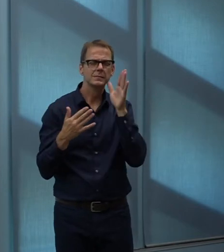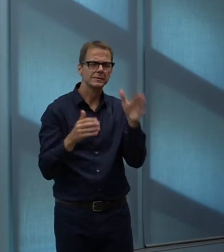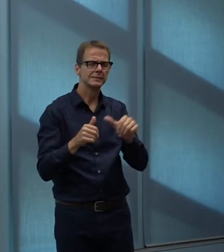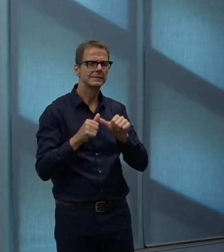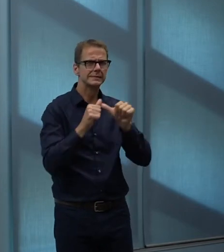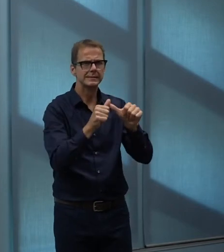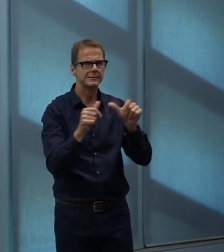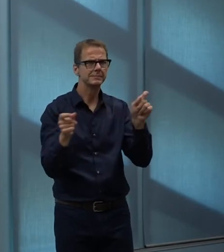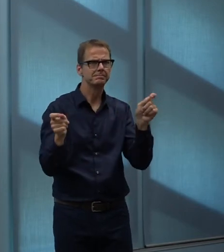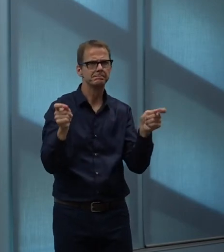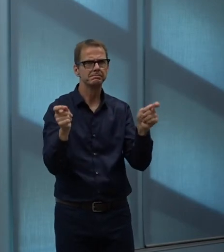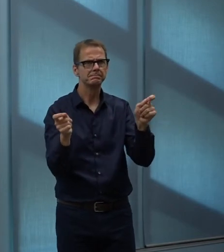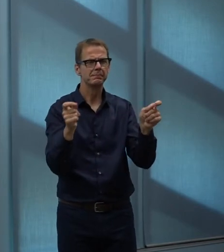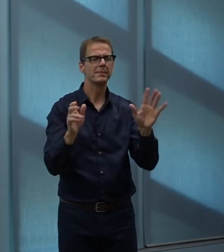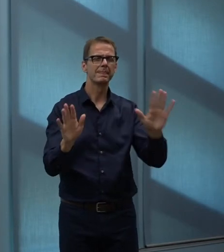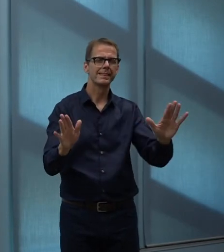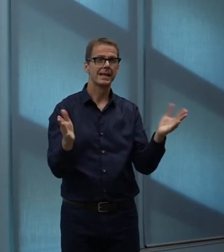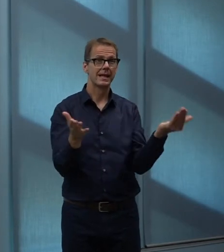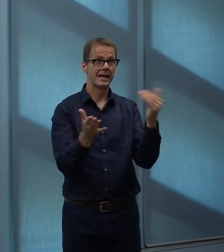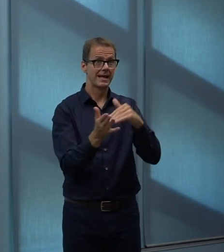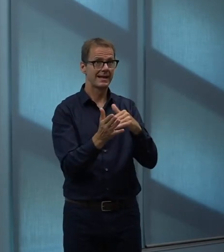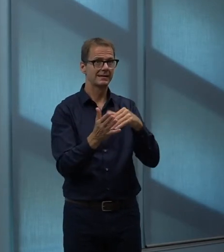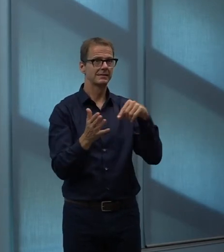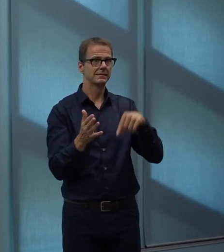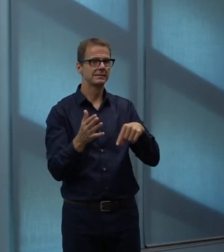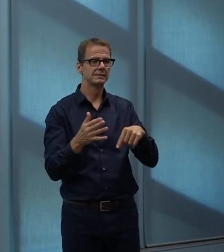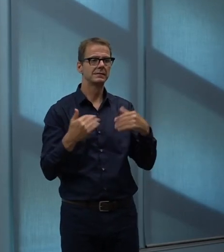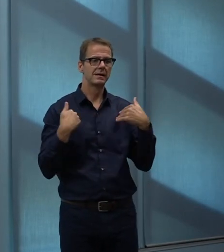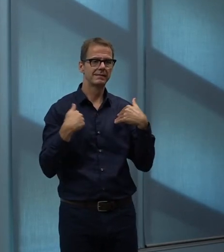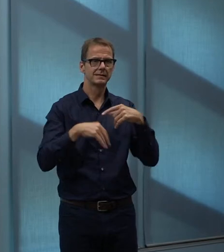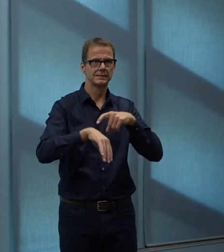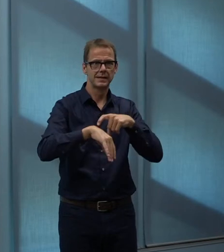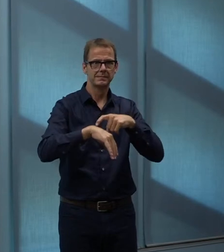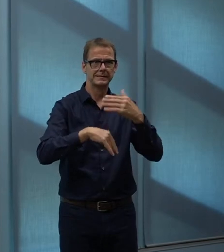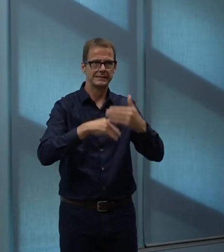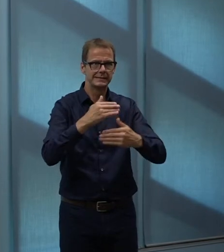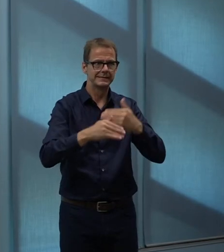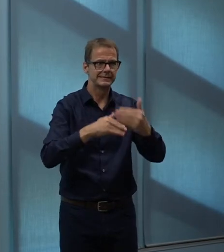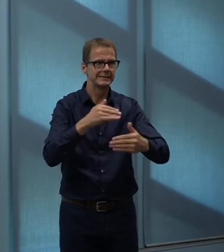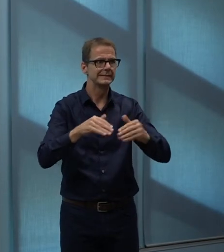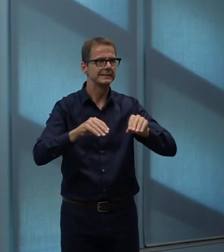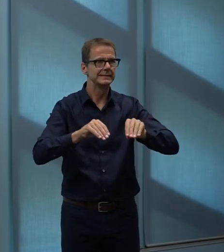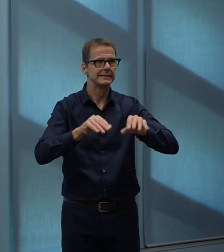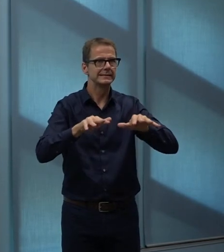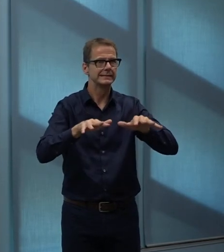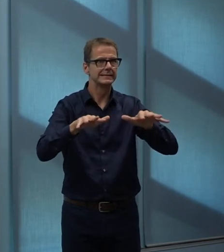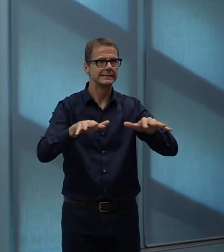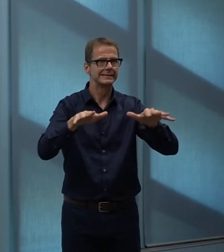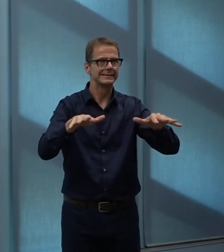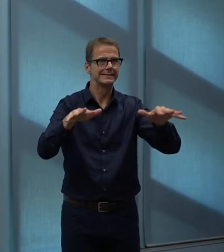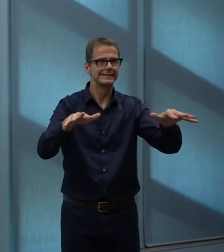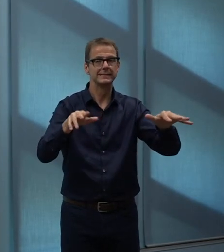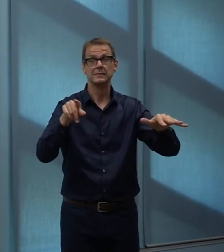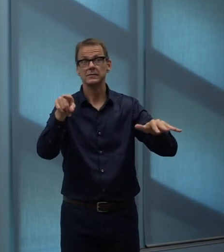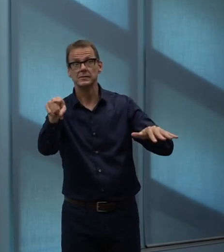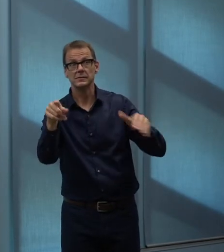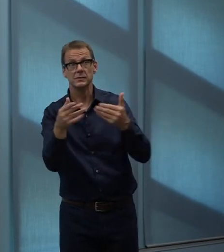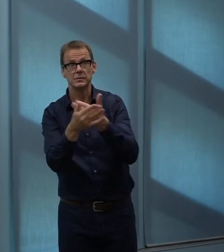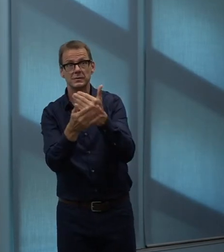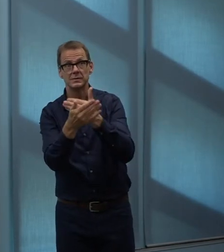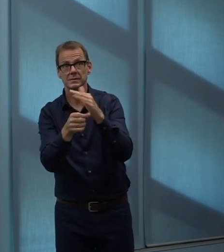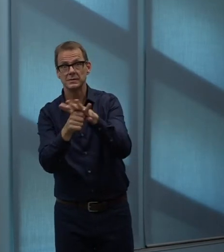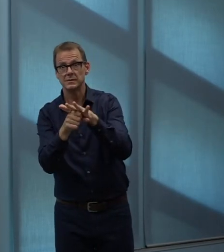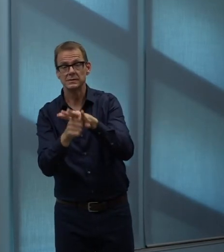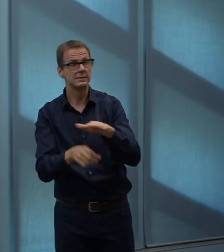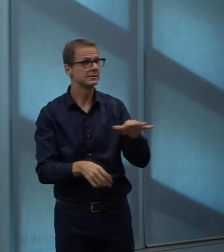transformative basis over time to the newer areas of the city and the medium-age parts of the city as they redevelop around malls